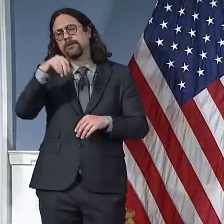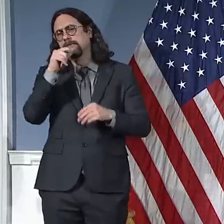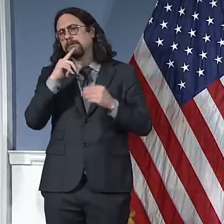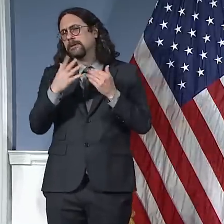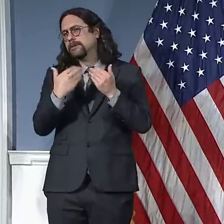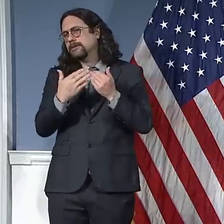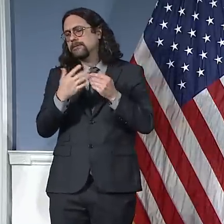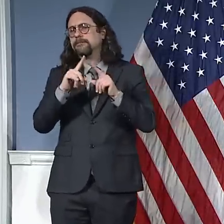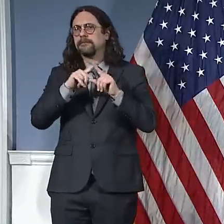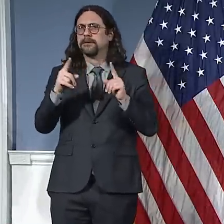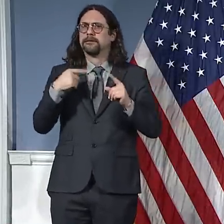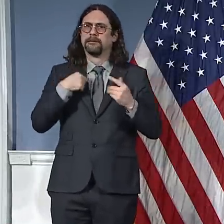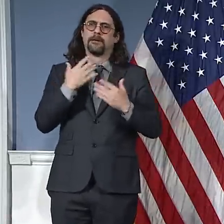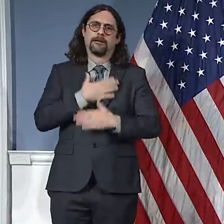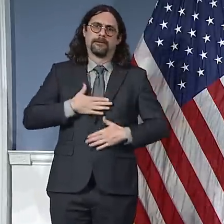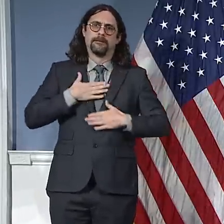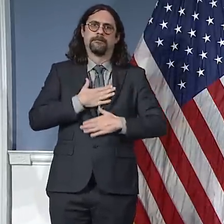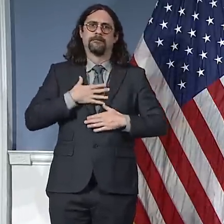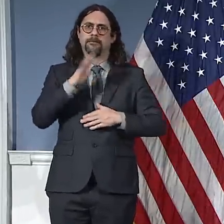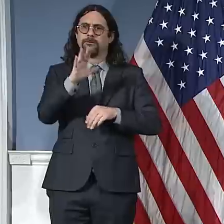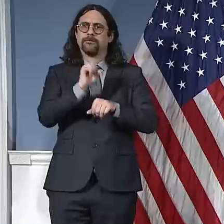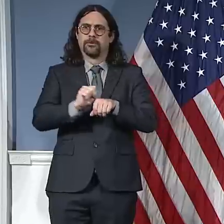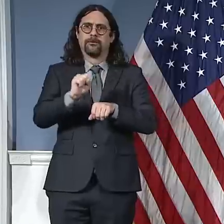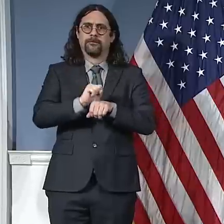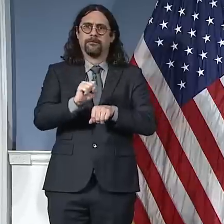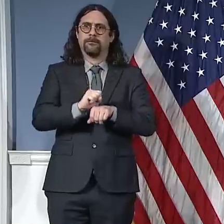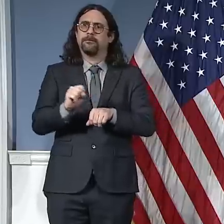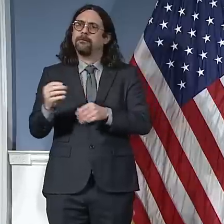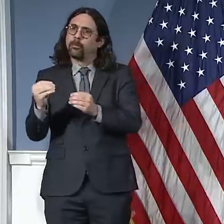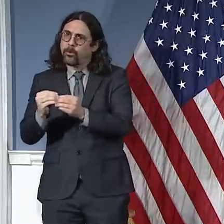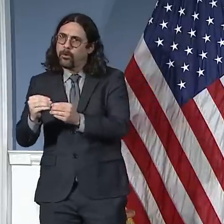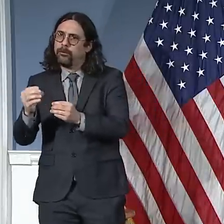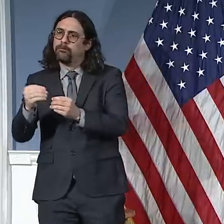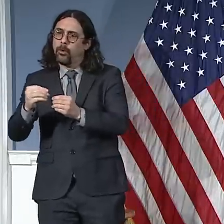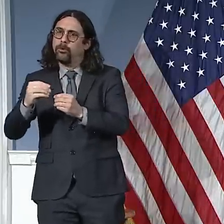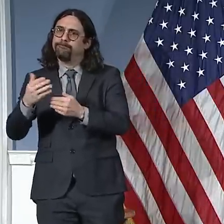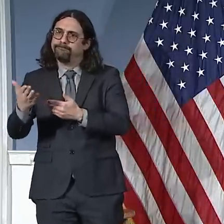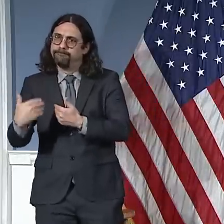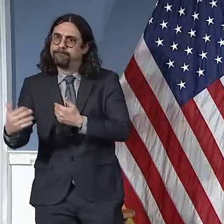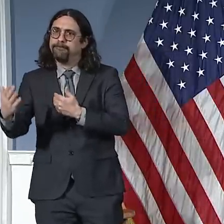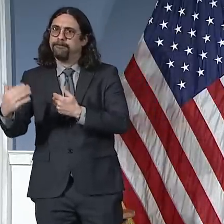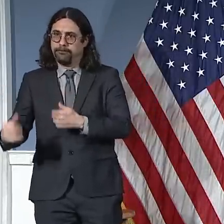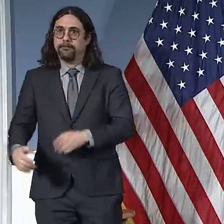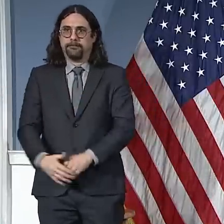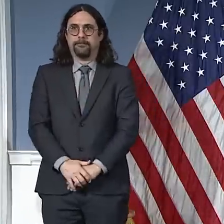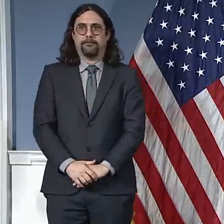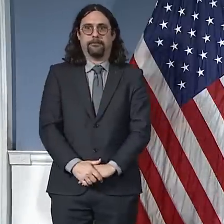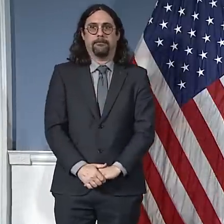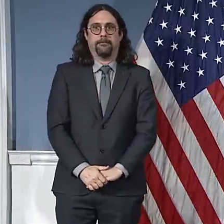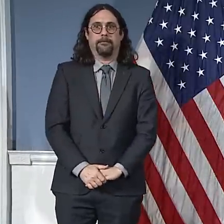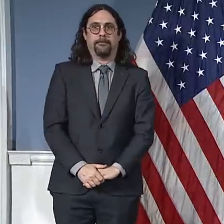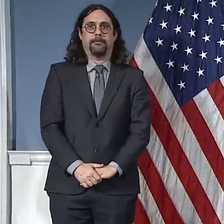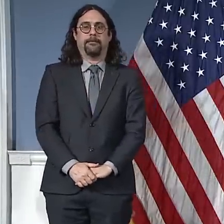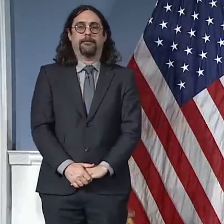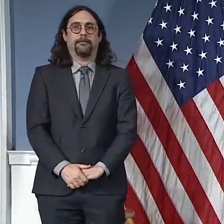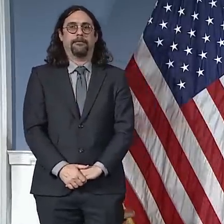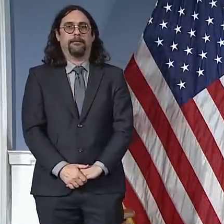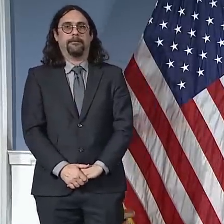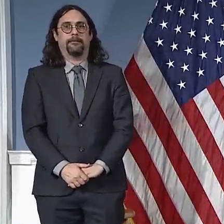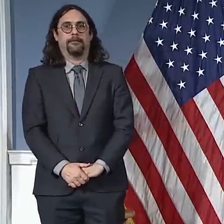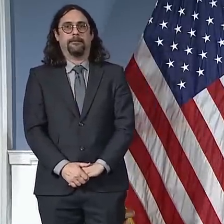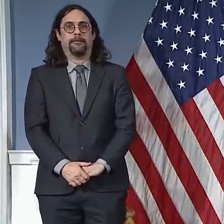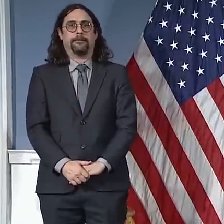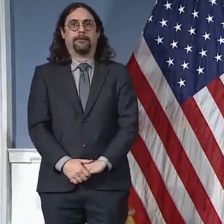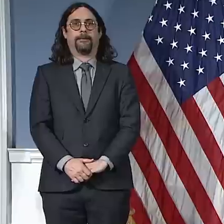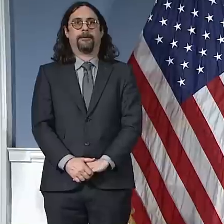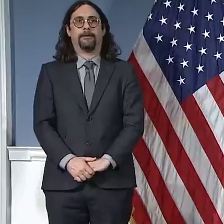I have to be honest about the fact that we do not expect this to go quickly. And I wish we did, but we don't. I've had